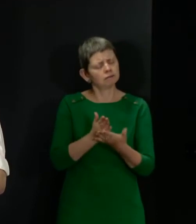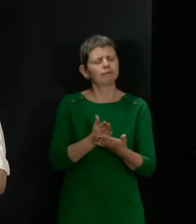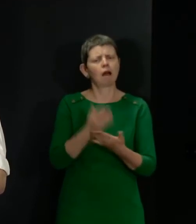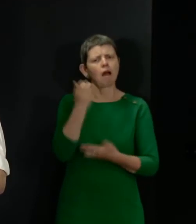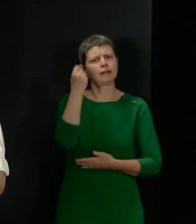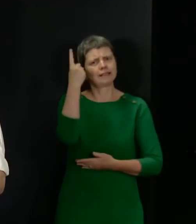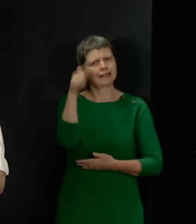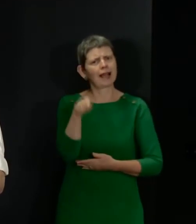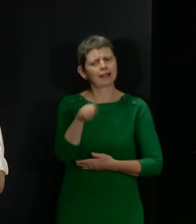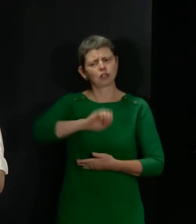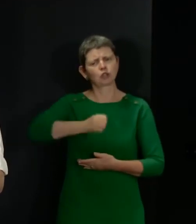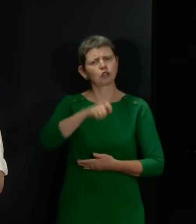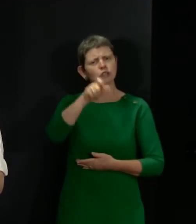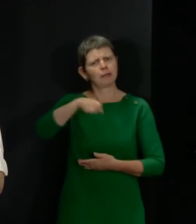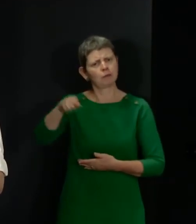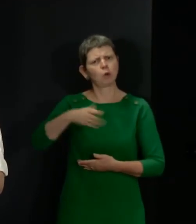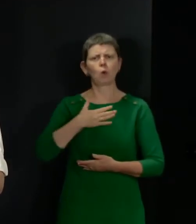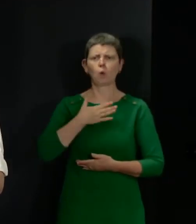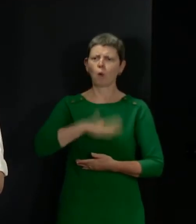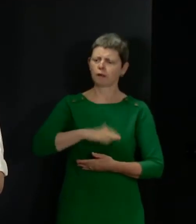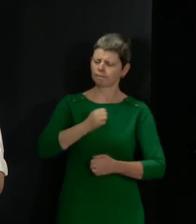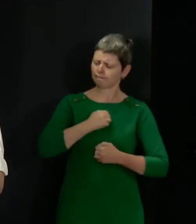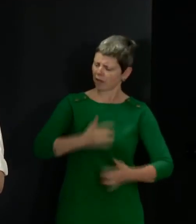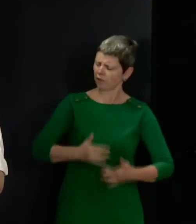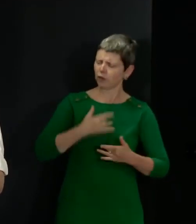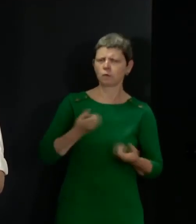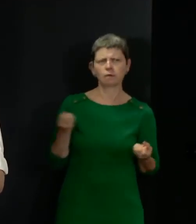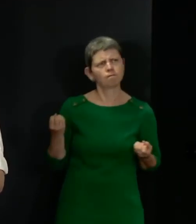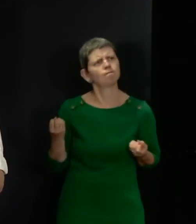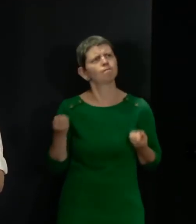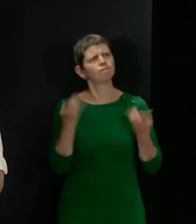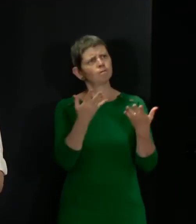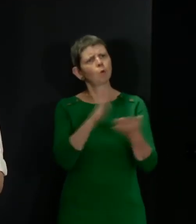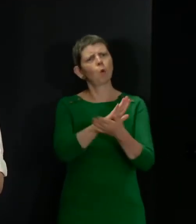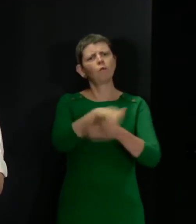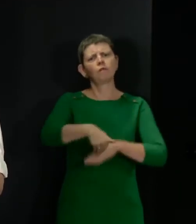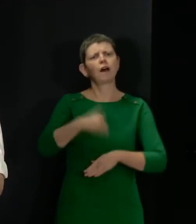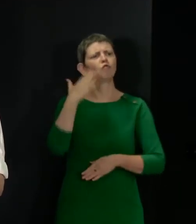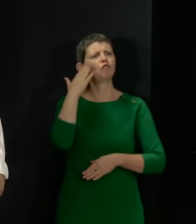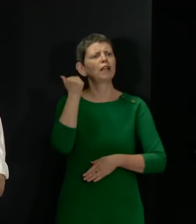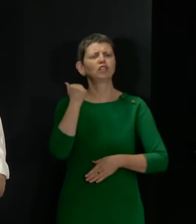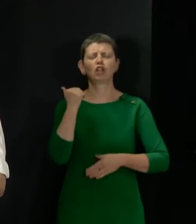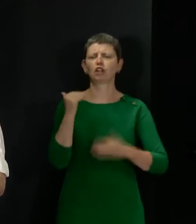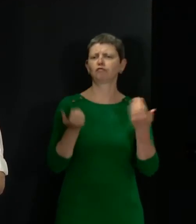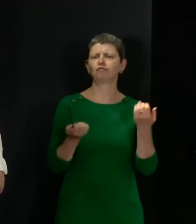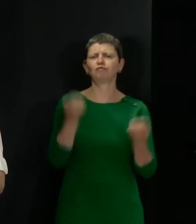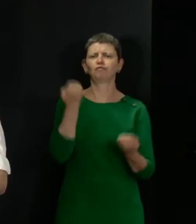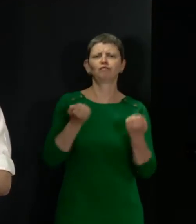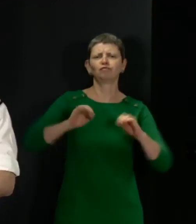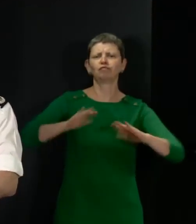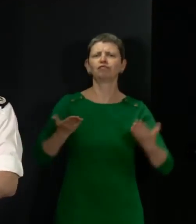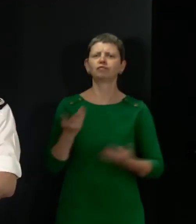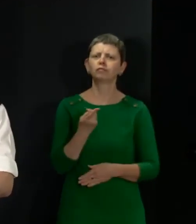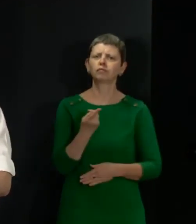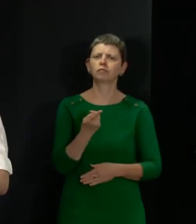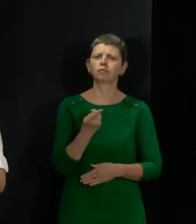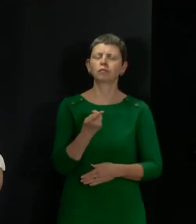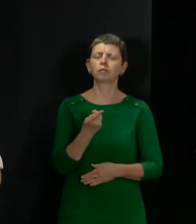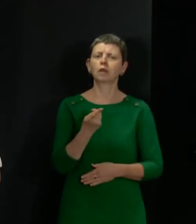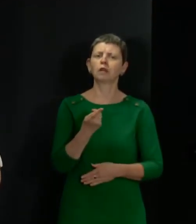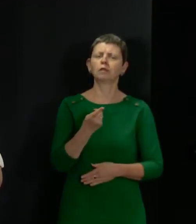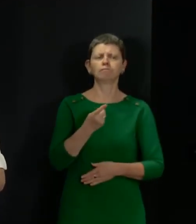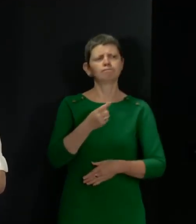in Scotland to make their voices heard this weekend over racial injustice. The right to be heard, to protest,